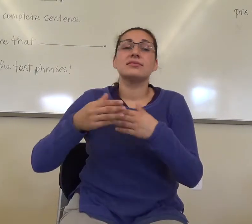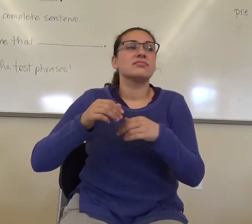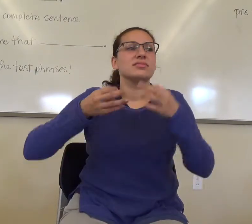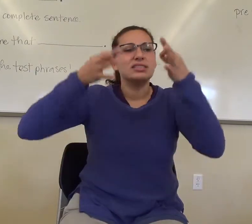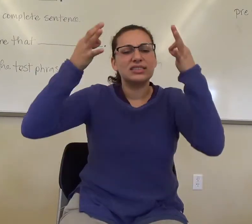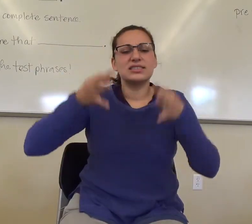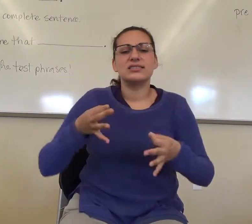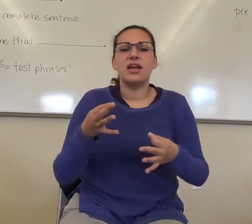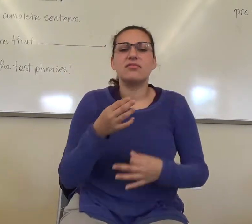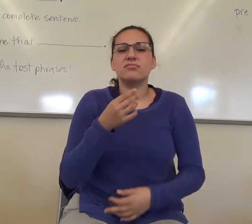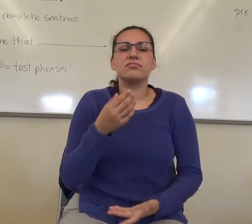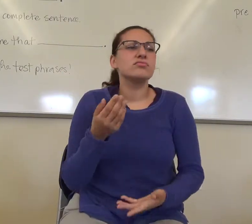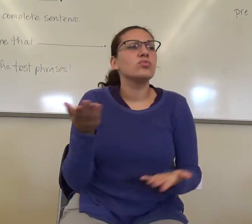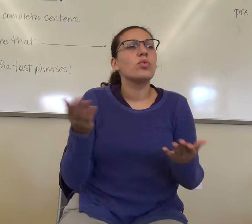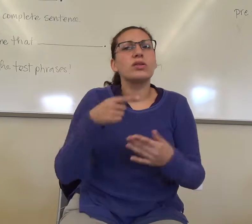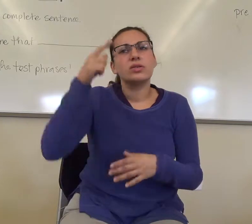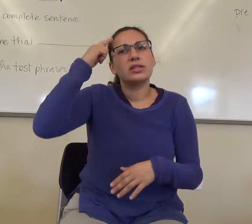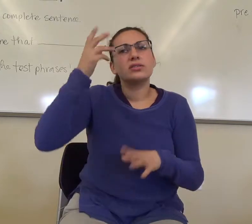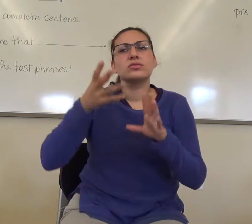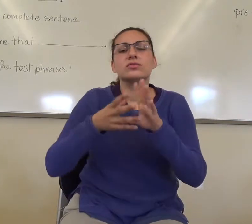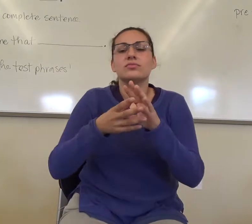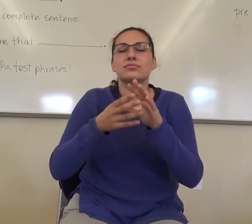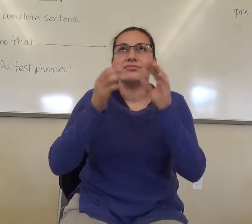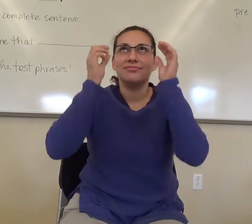tell you about. Okay.